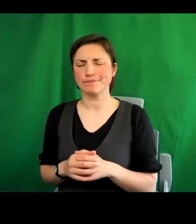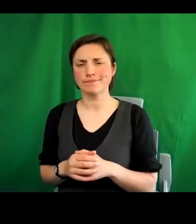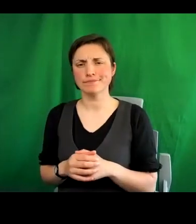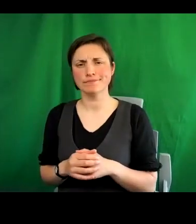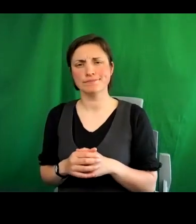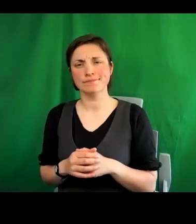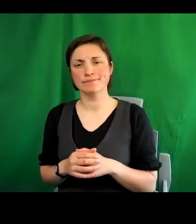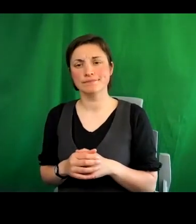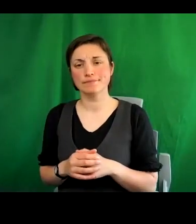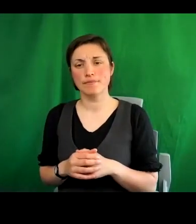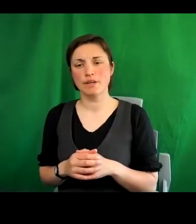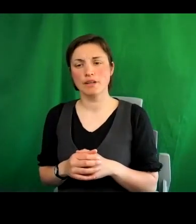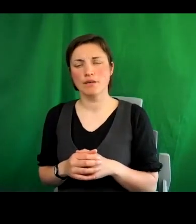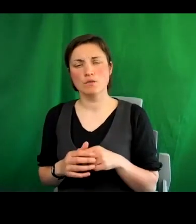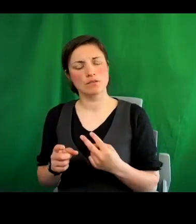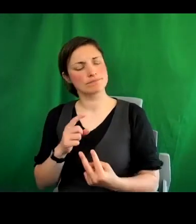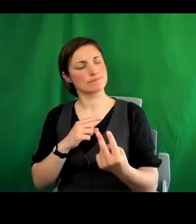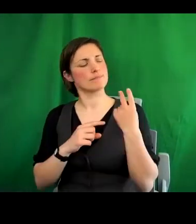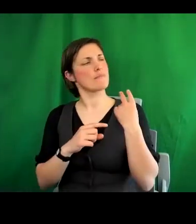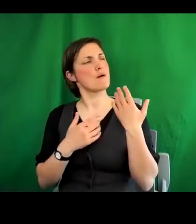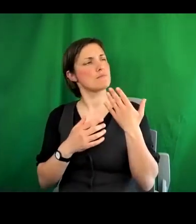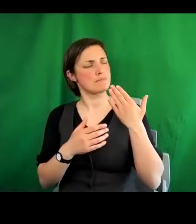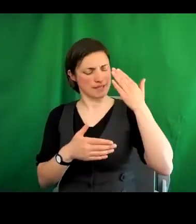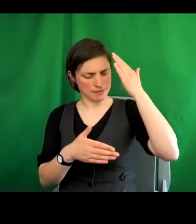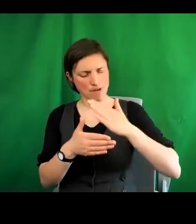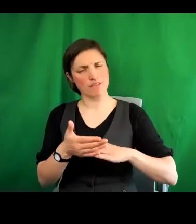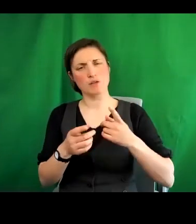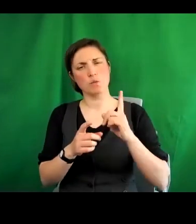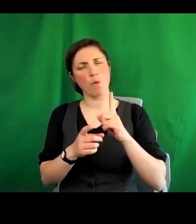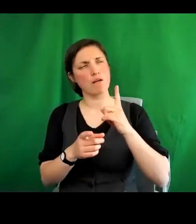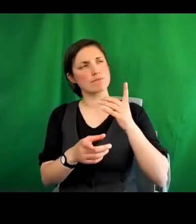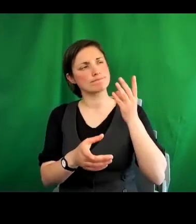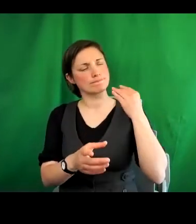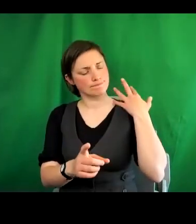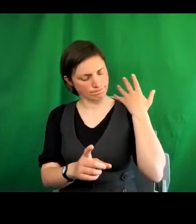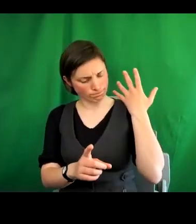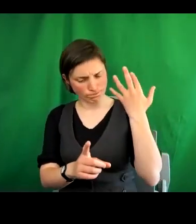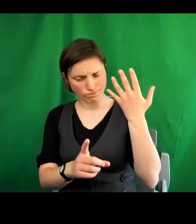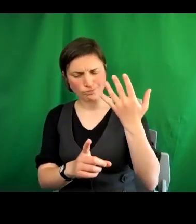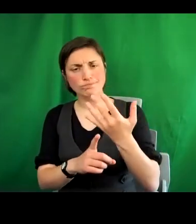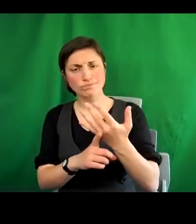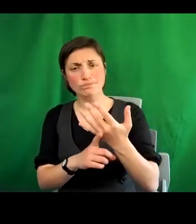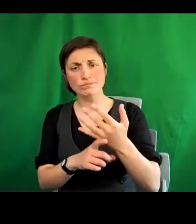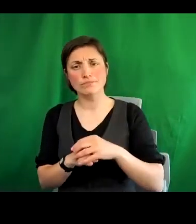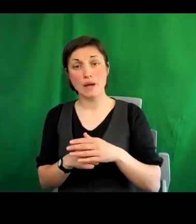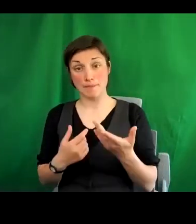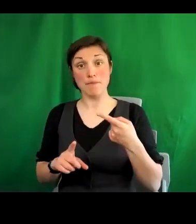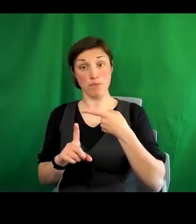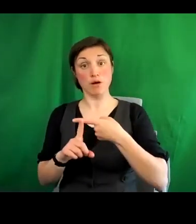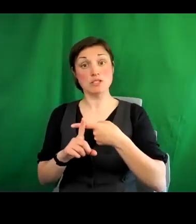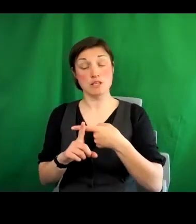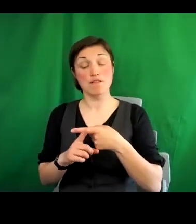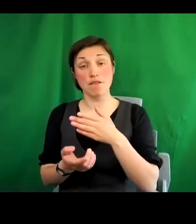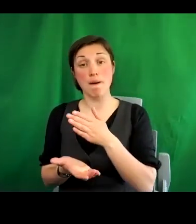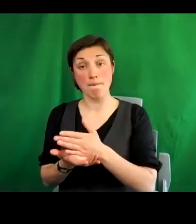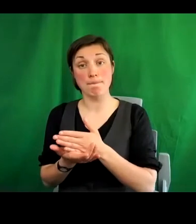experiencing on that journey over 20 years. On the one hand, it had been very positive. There was an increased